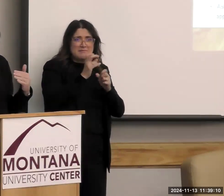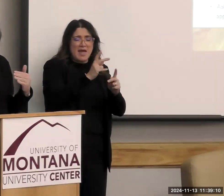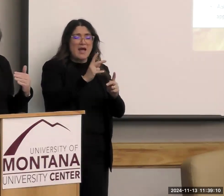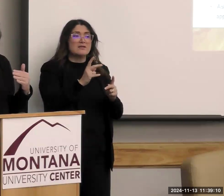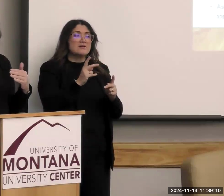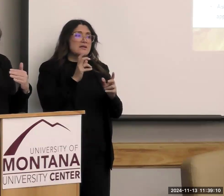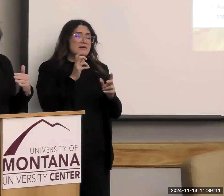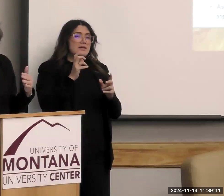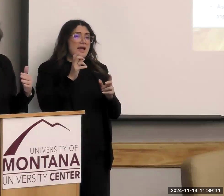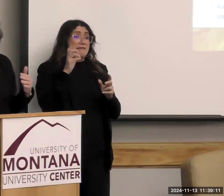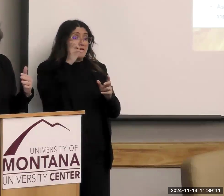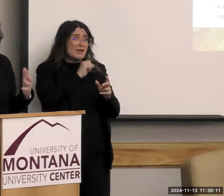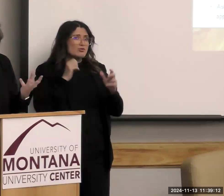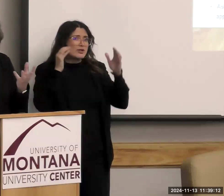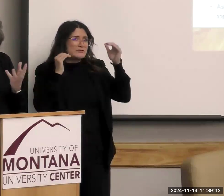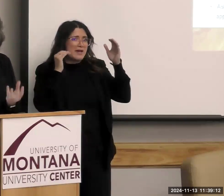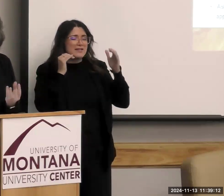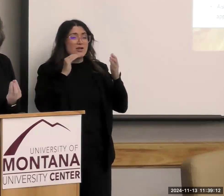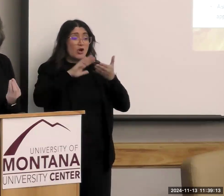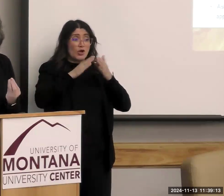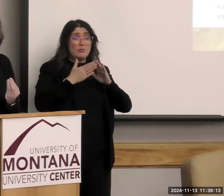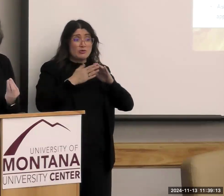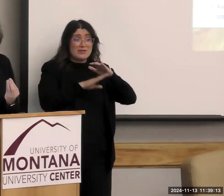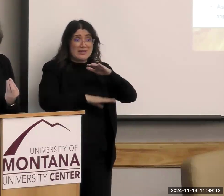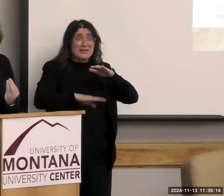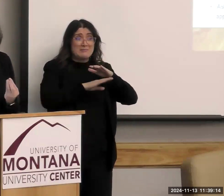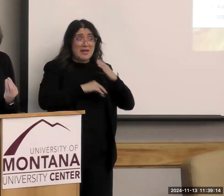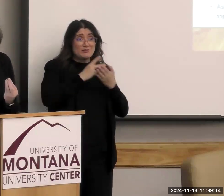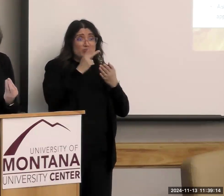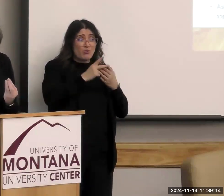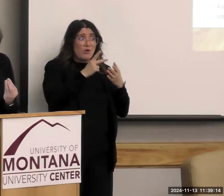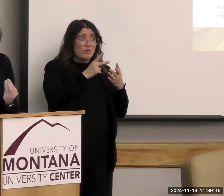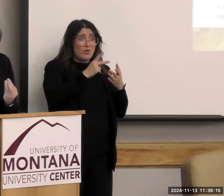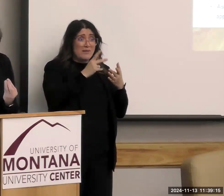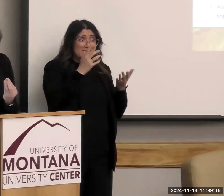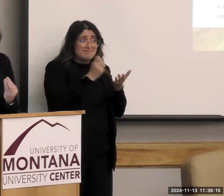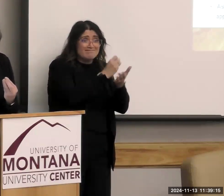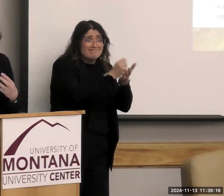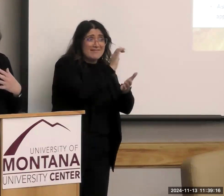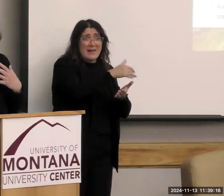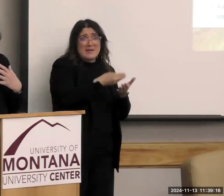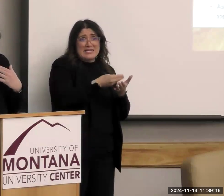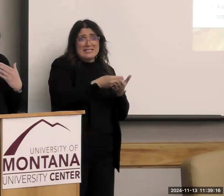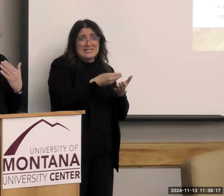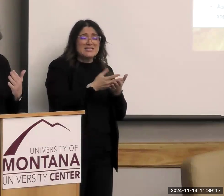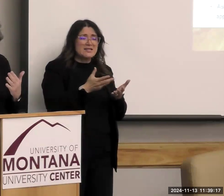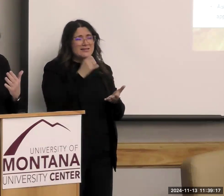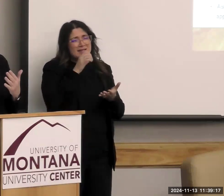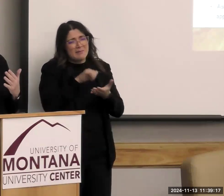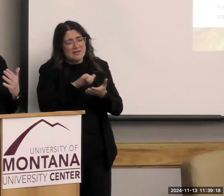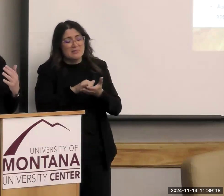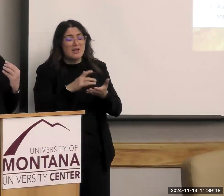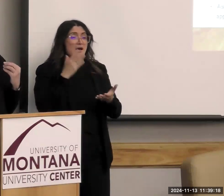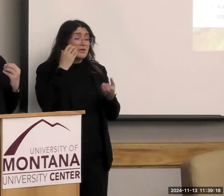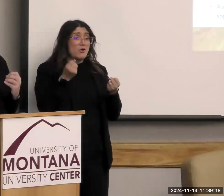expecting our community-based programs to pick up that dollar amount. It's not possible. But if we, and I know a lot of food